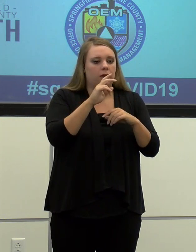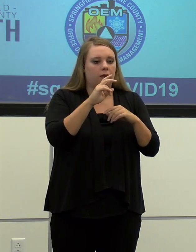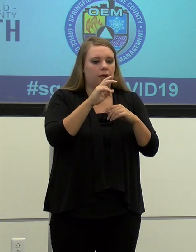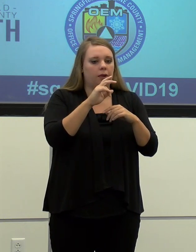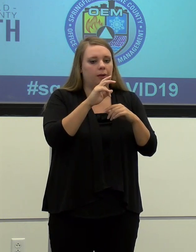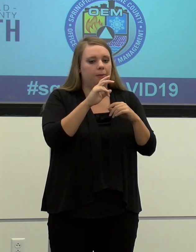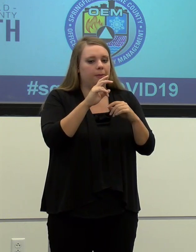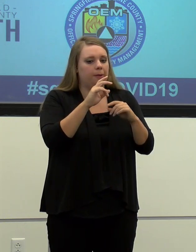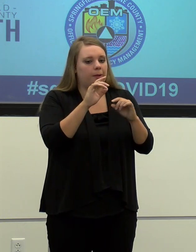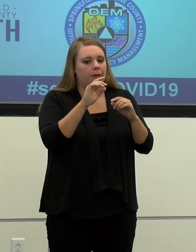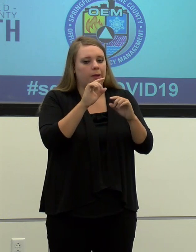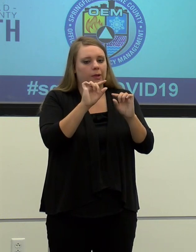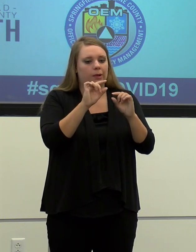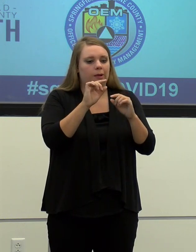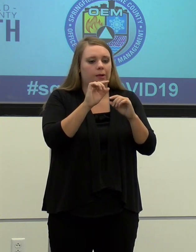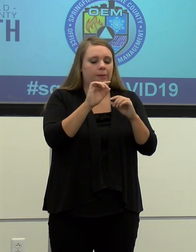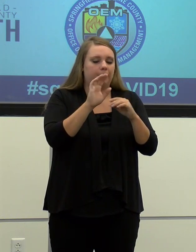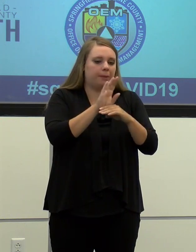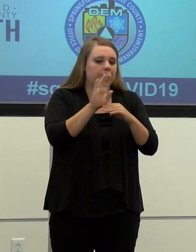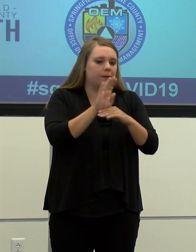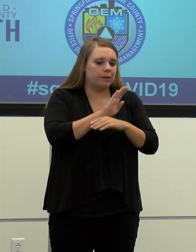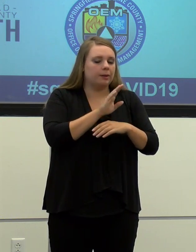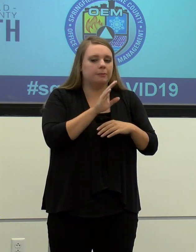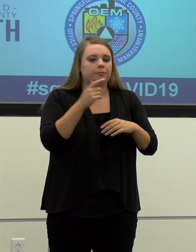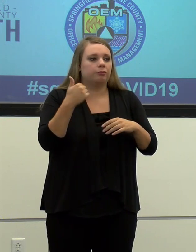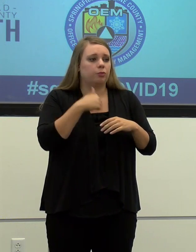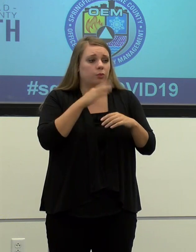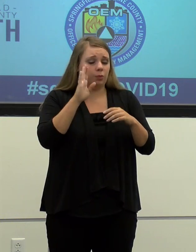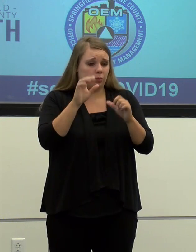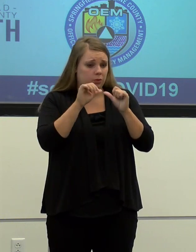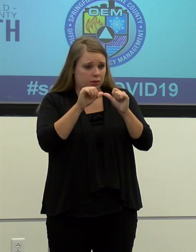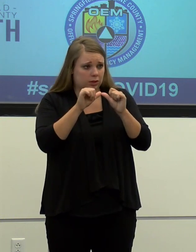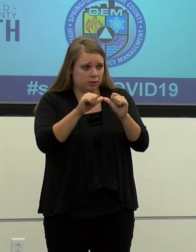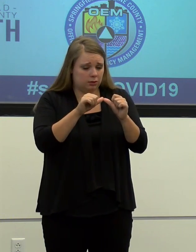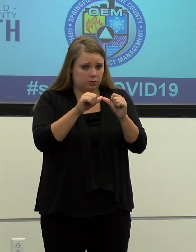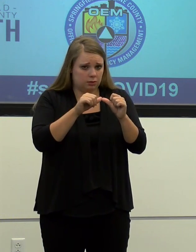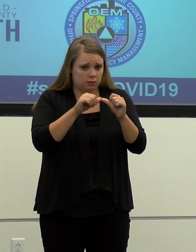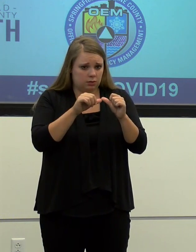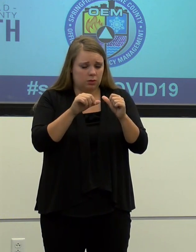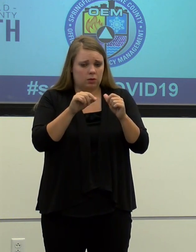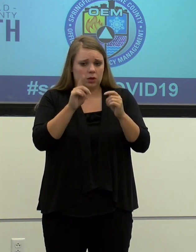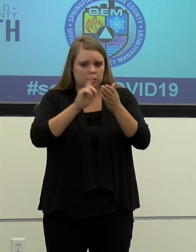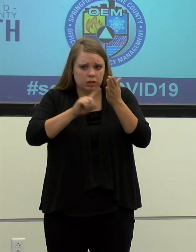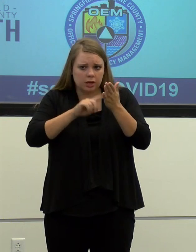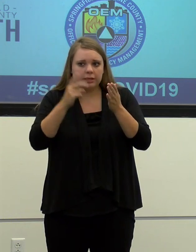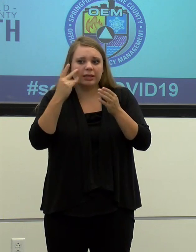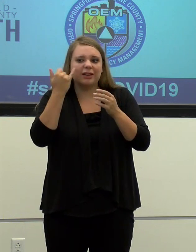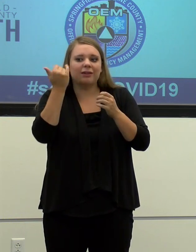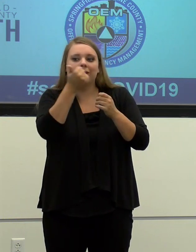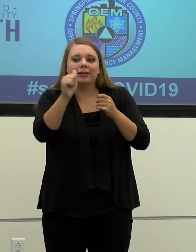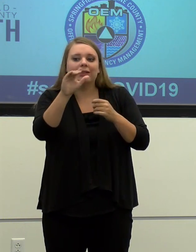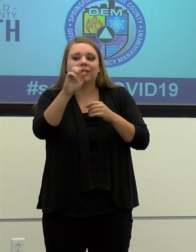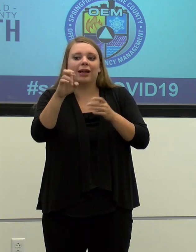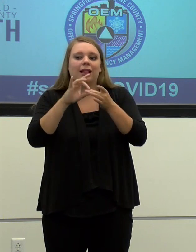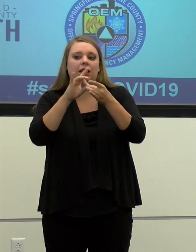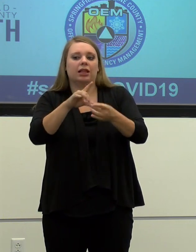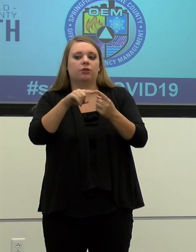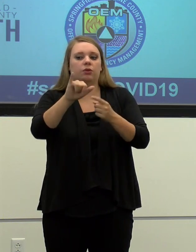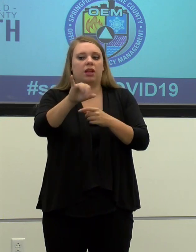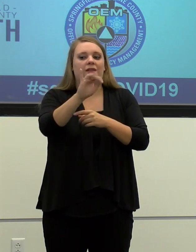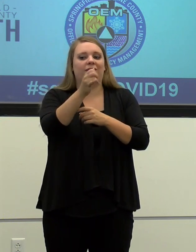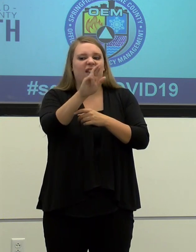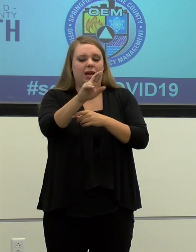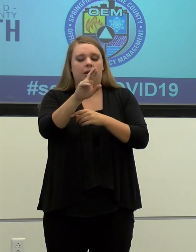uh, you know, that's something that we're going to continue to look at through our epidemiology, see if there's cases linked back to the fair and we can use that to inform